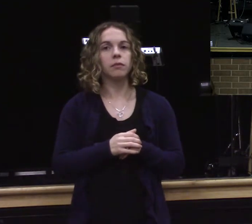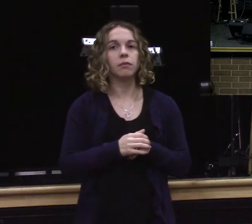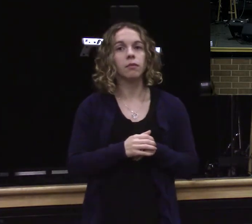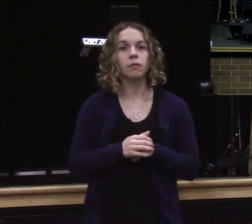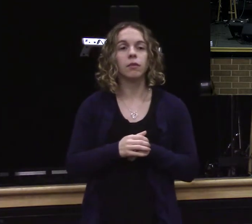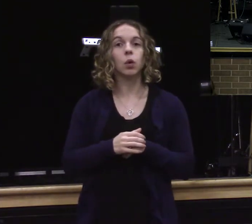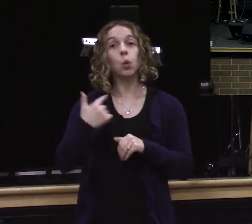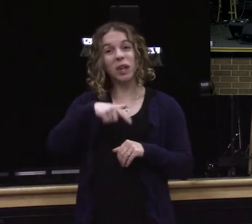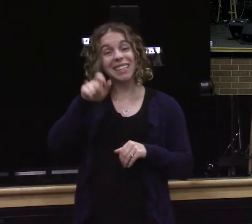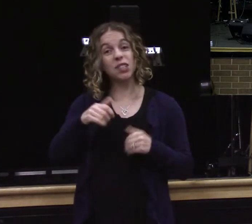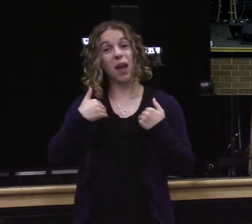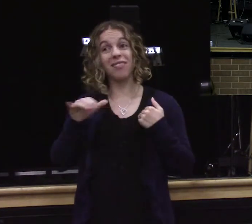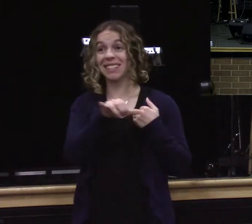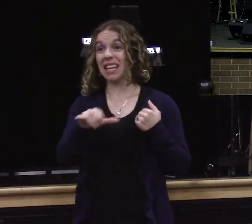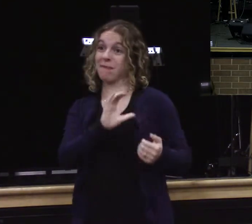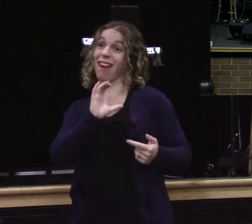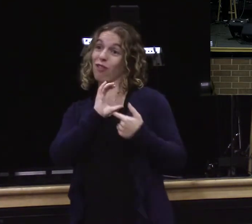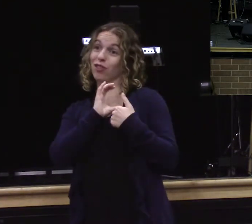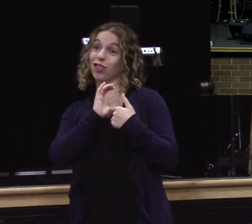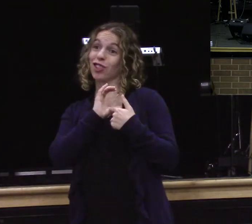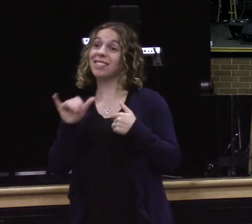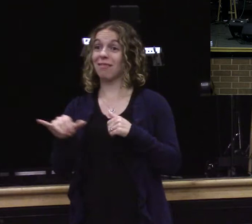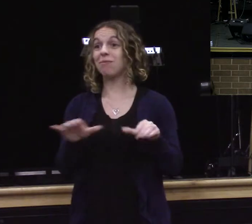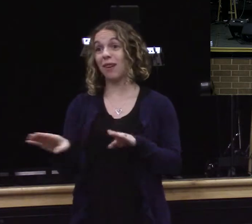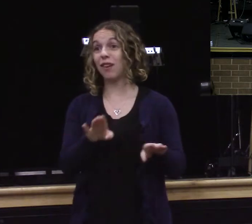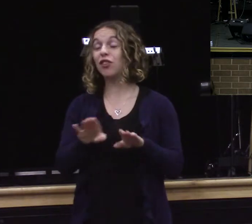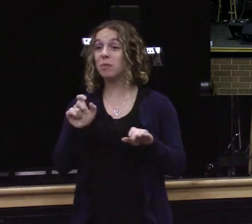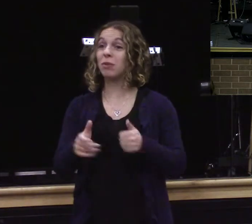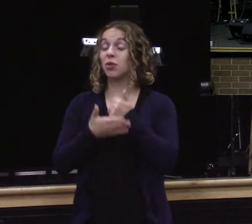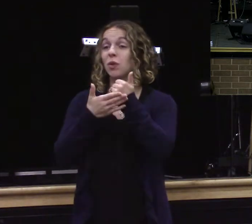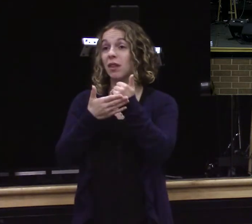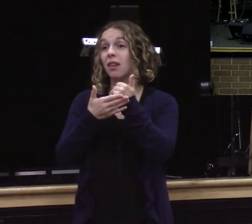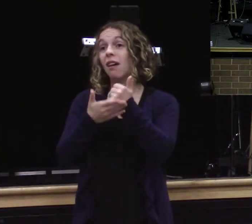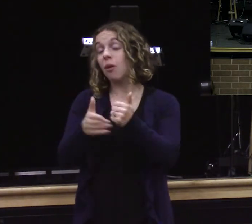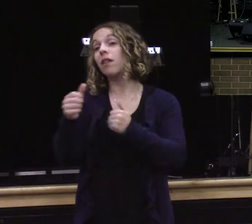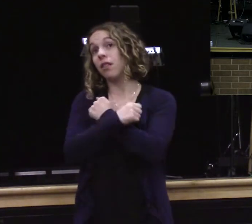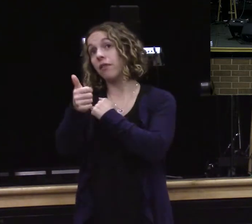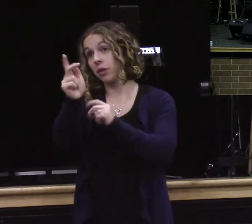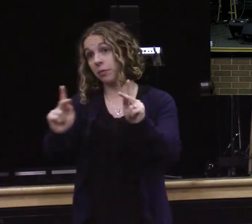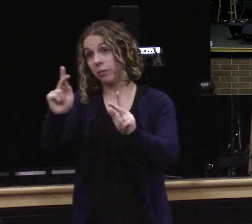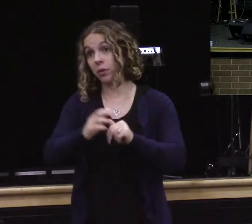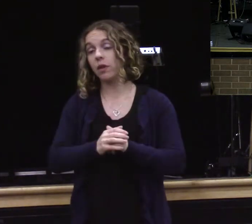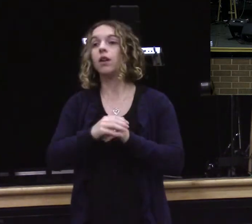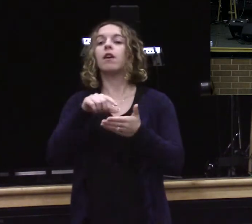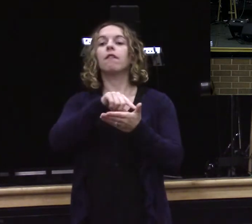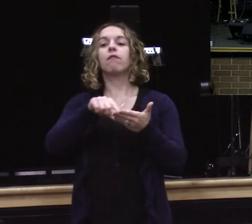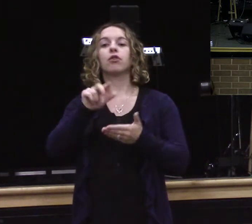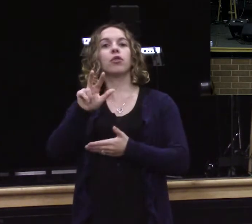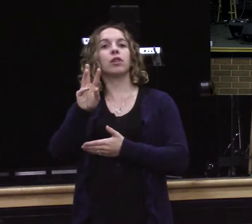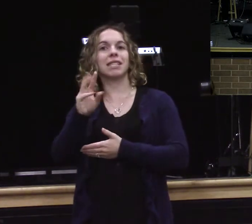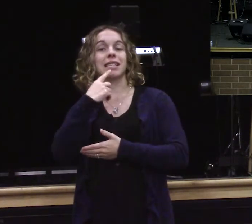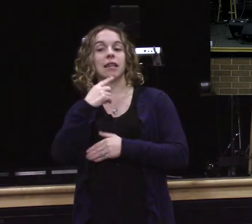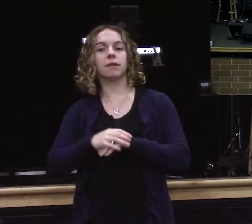Jesus brings this story back to the original question and the second commandment to love your neighbor as yourself verse 36 which is the next